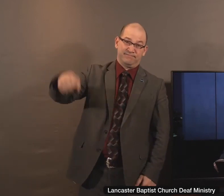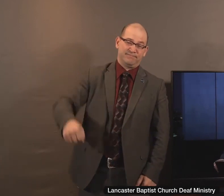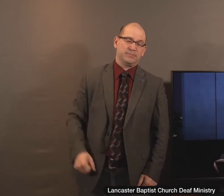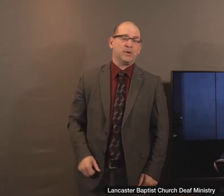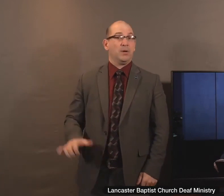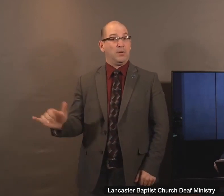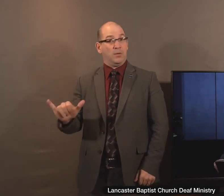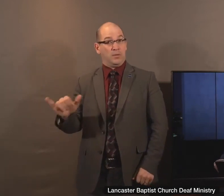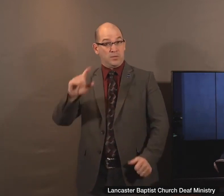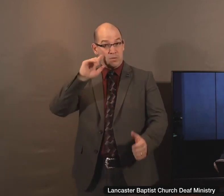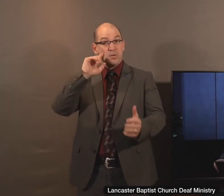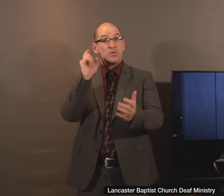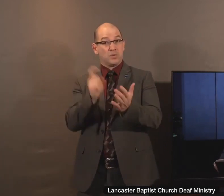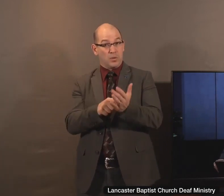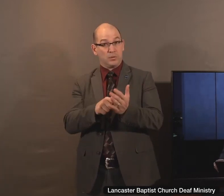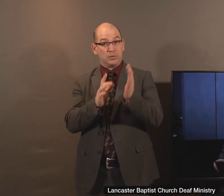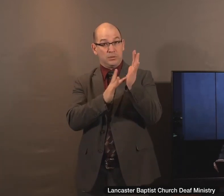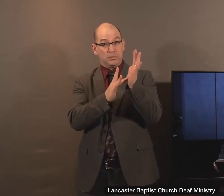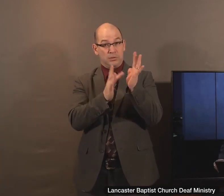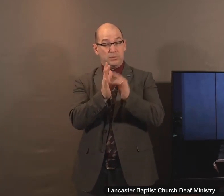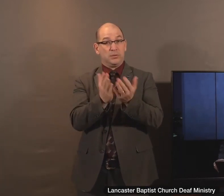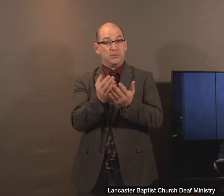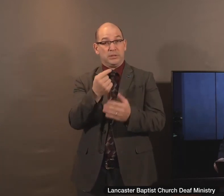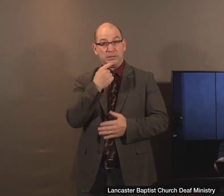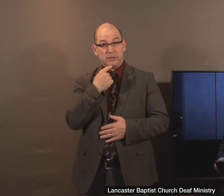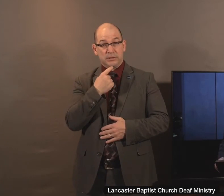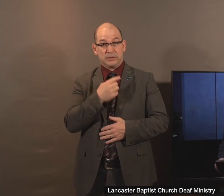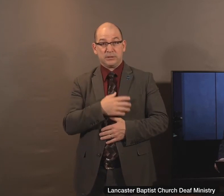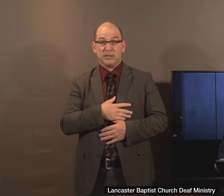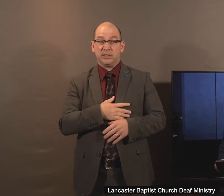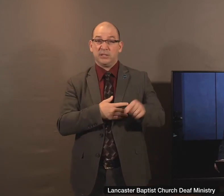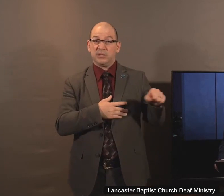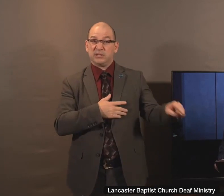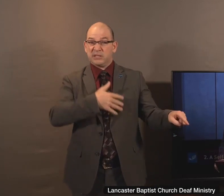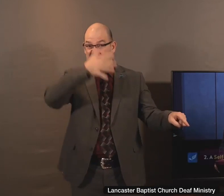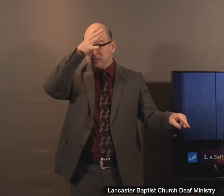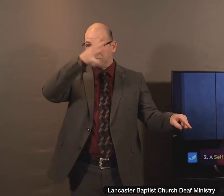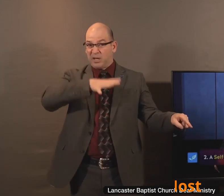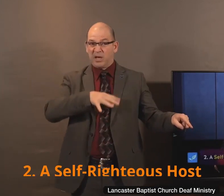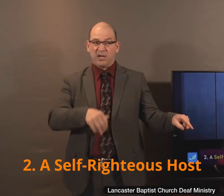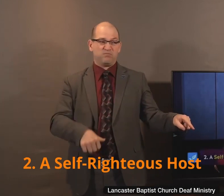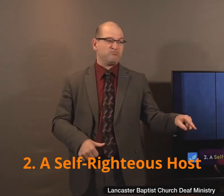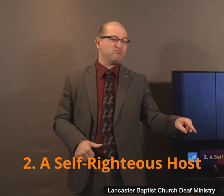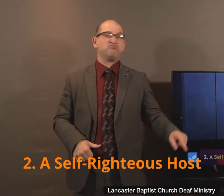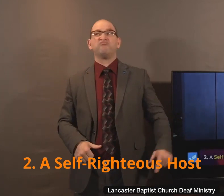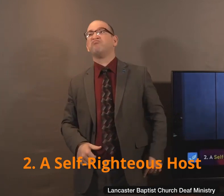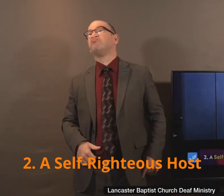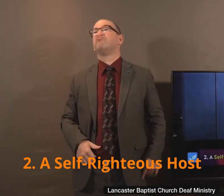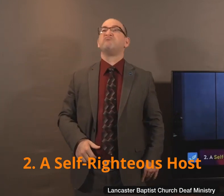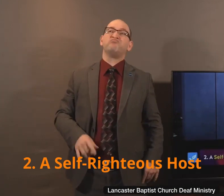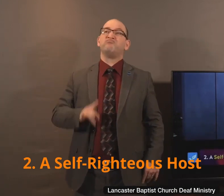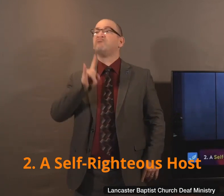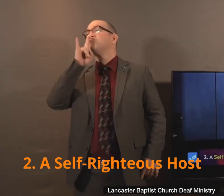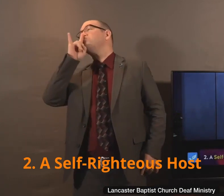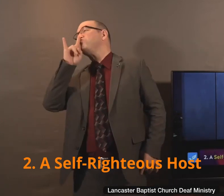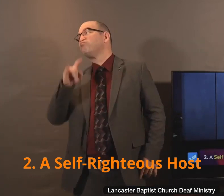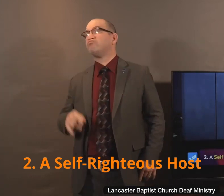you to notice also in the Bible this morning, there is a self-righteous host at this event. Did you see that in verse 39? The Bible